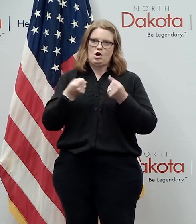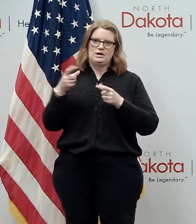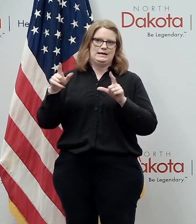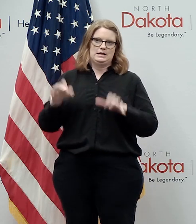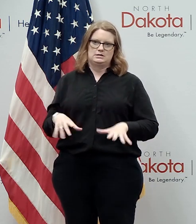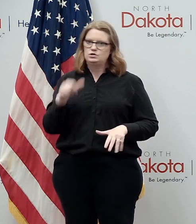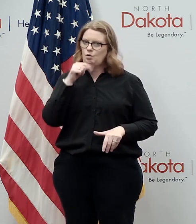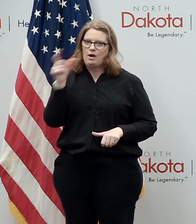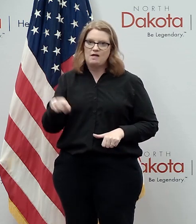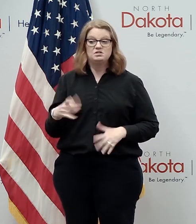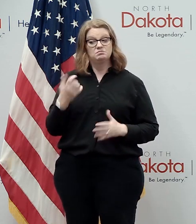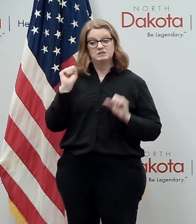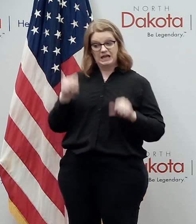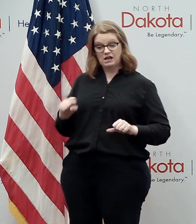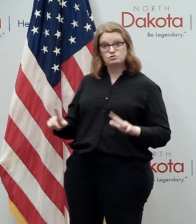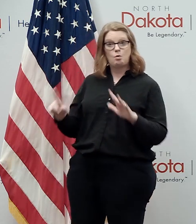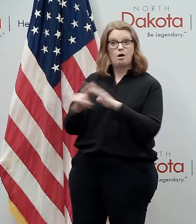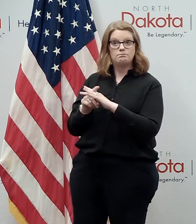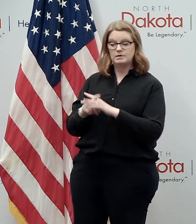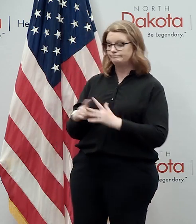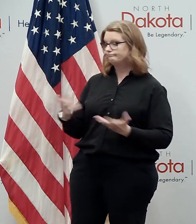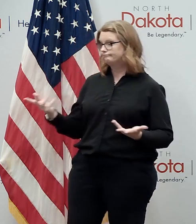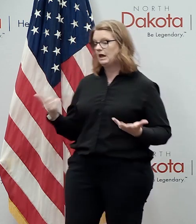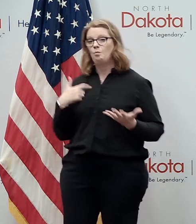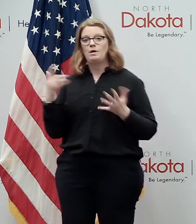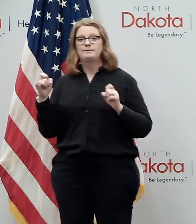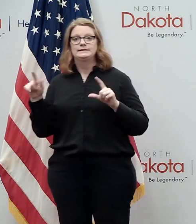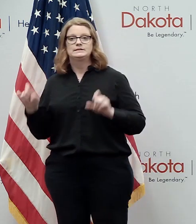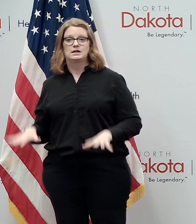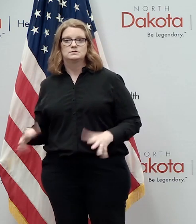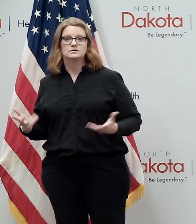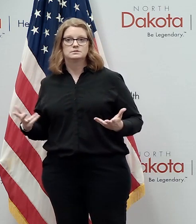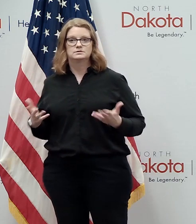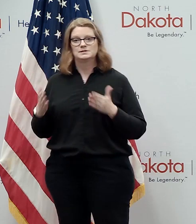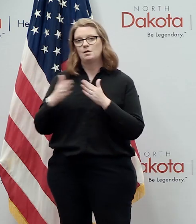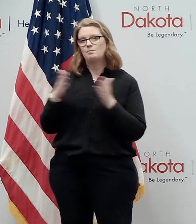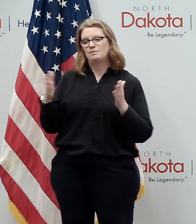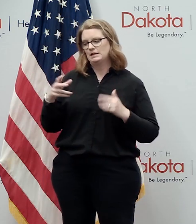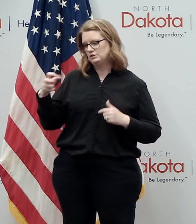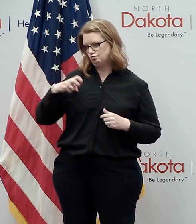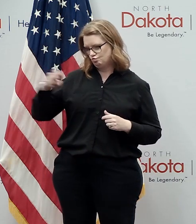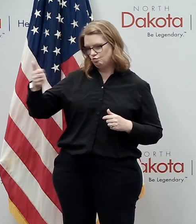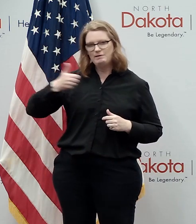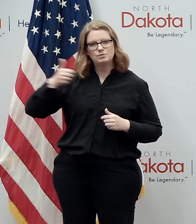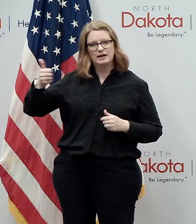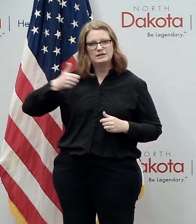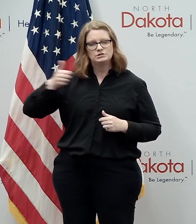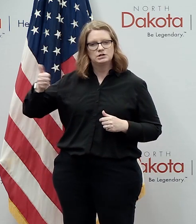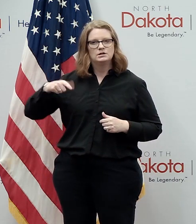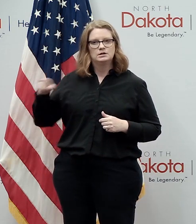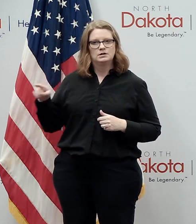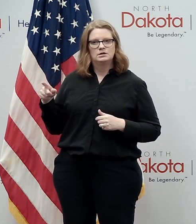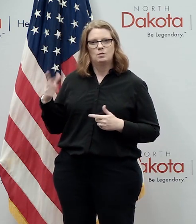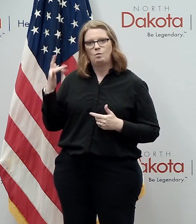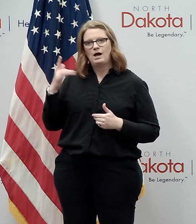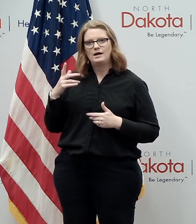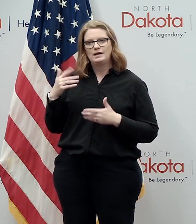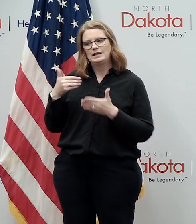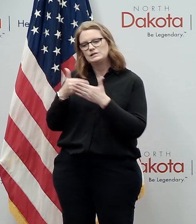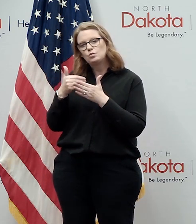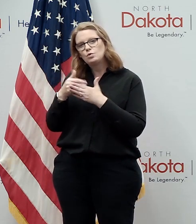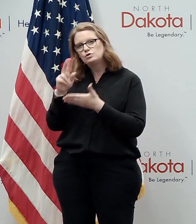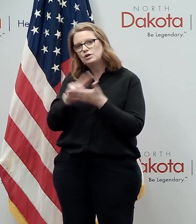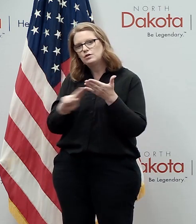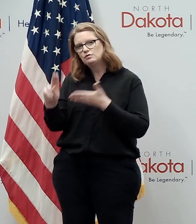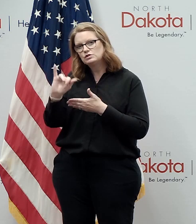uh it's you know beautiful this time of year uh public transportation goes nearby there because it's uh goes up to the university so